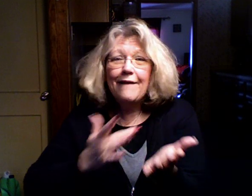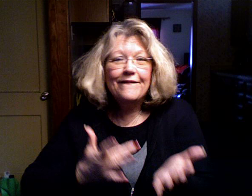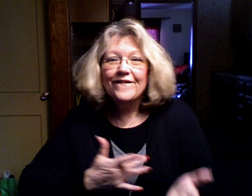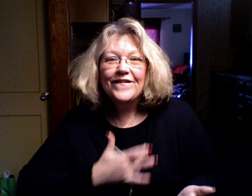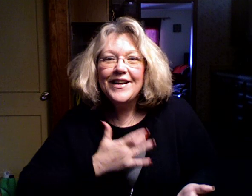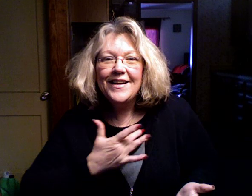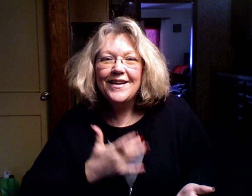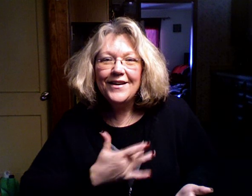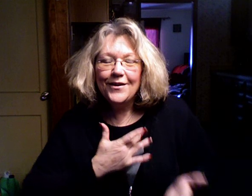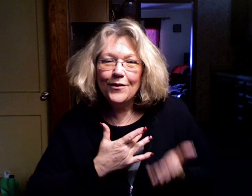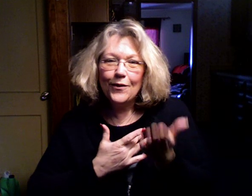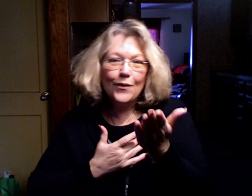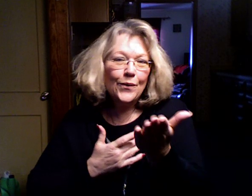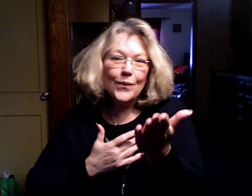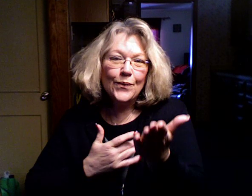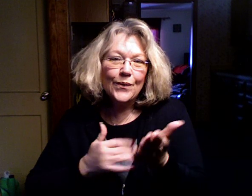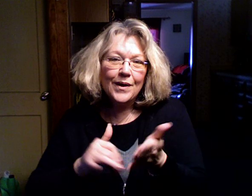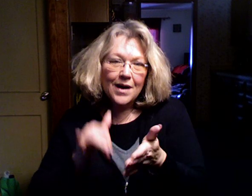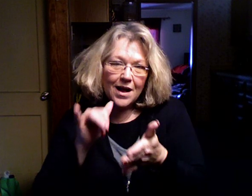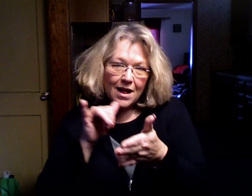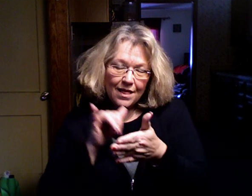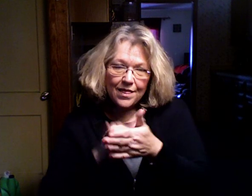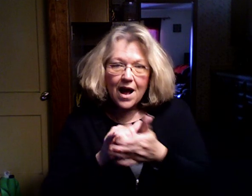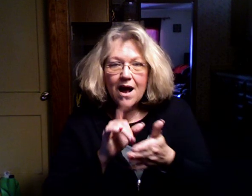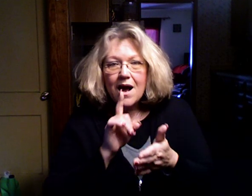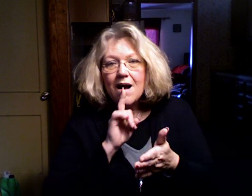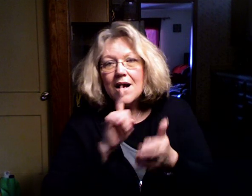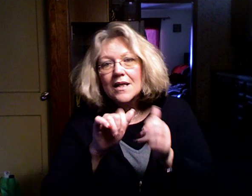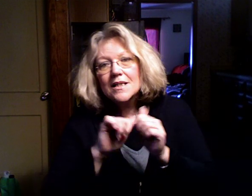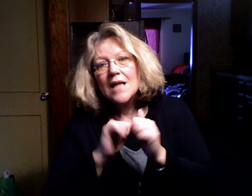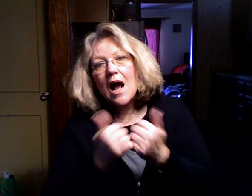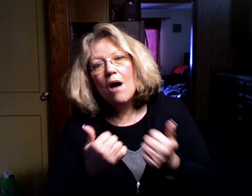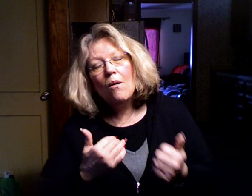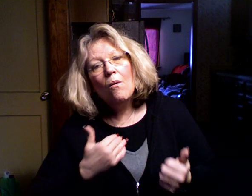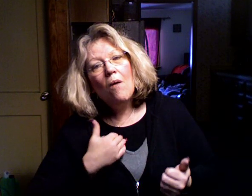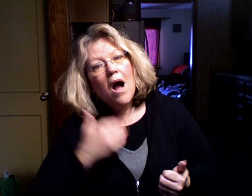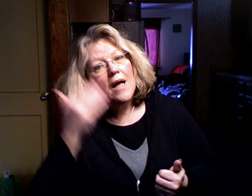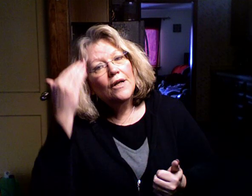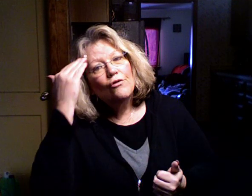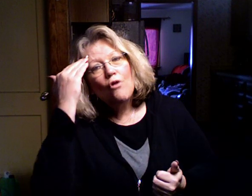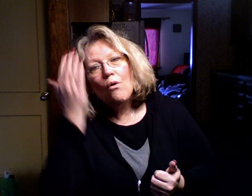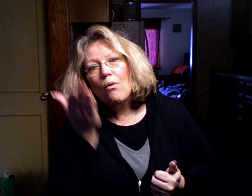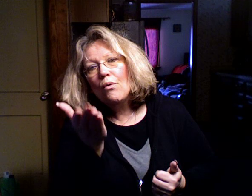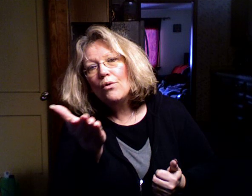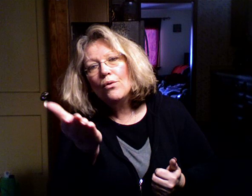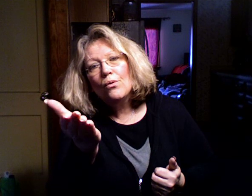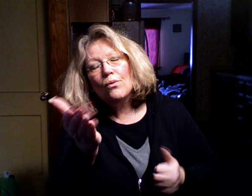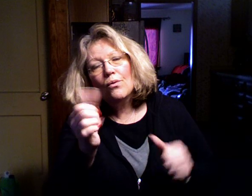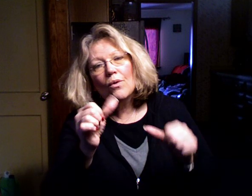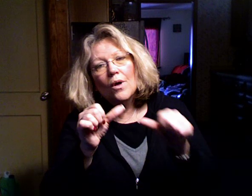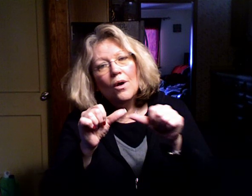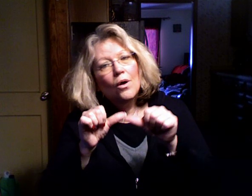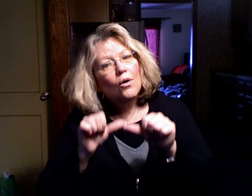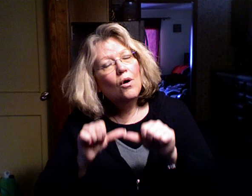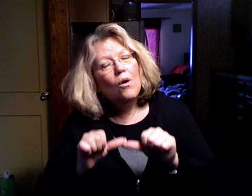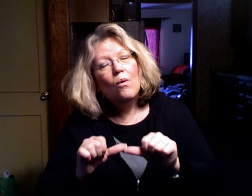feel you That is how I know you, go